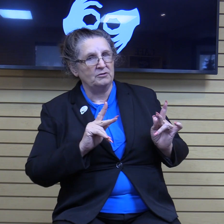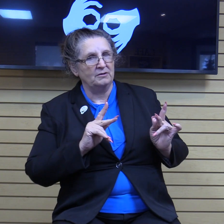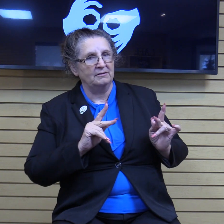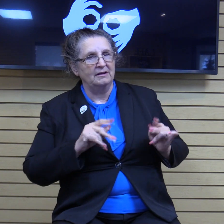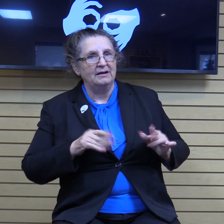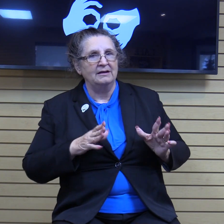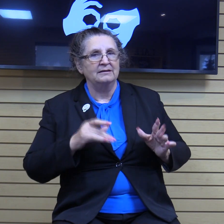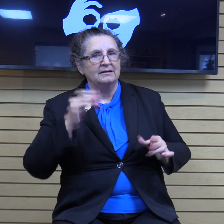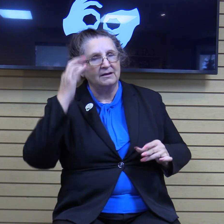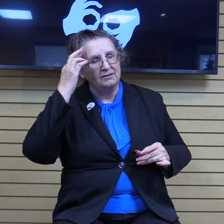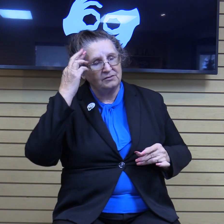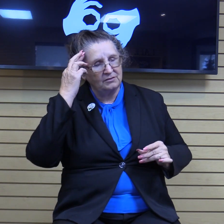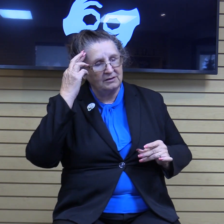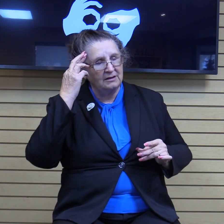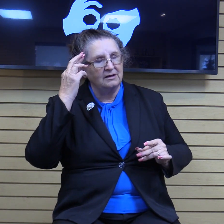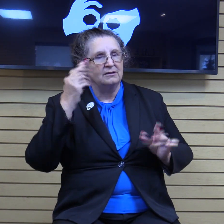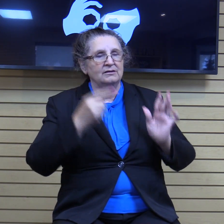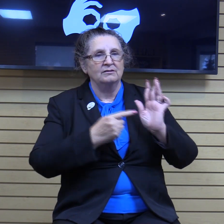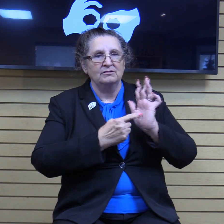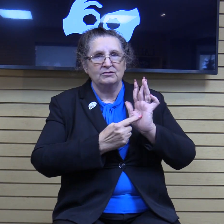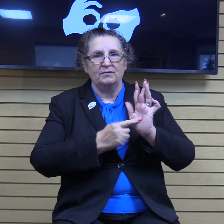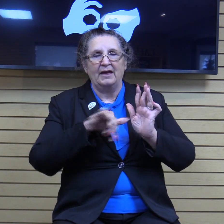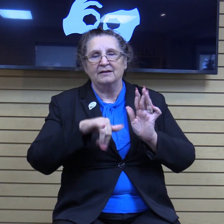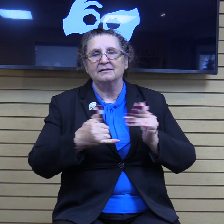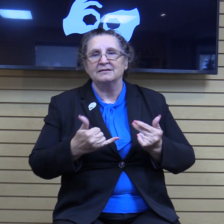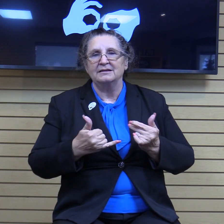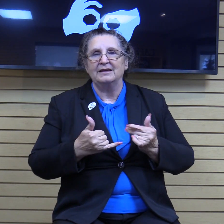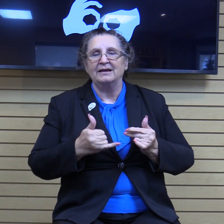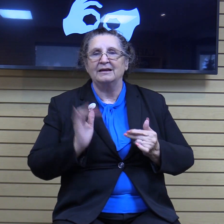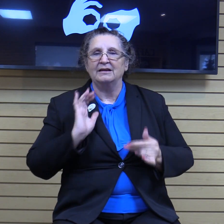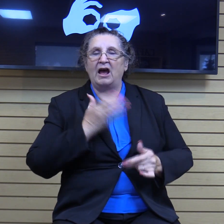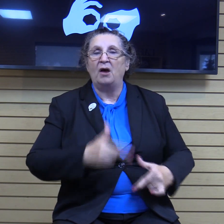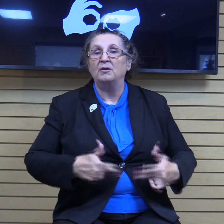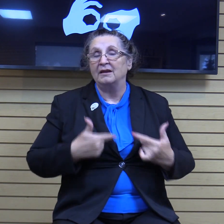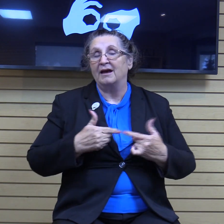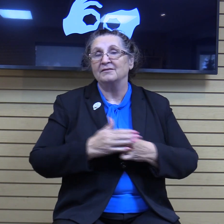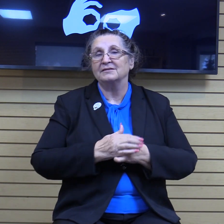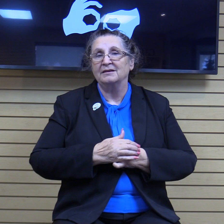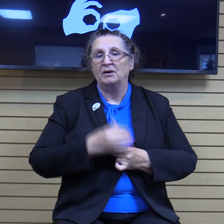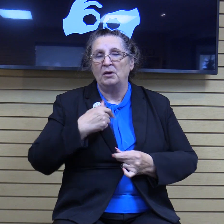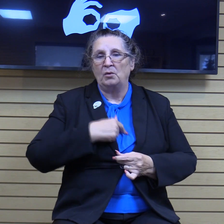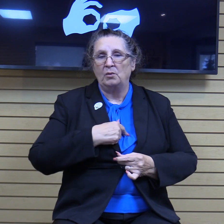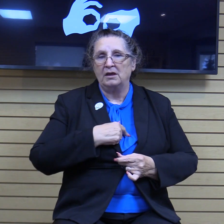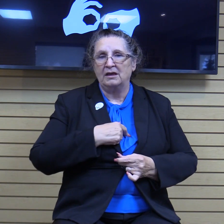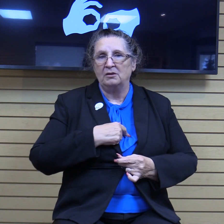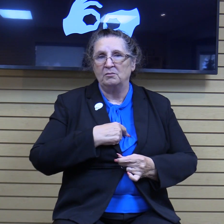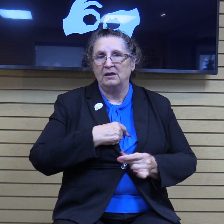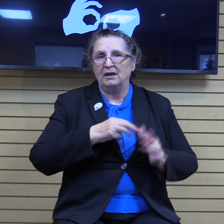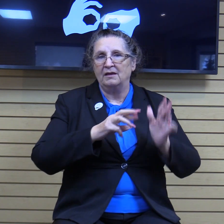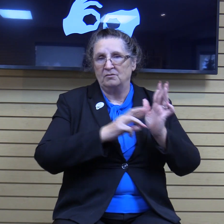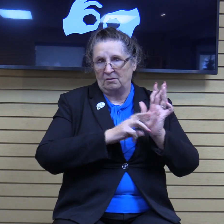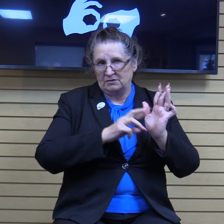reflect that in today. That way we can be that representation that Christ is calling us to be.